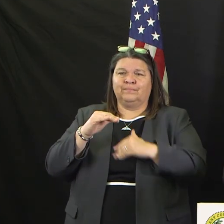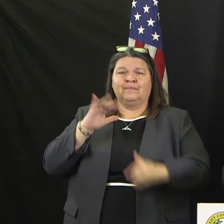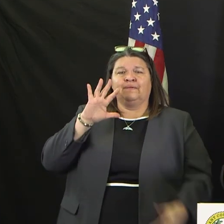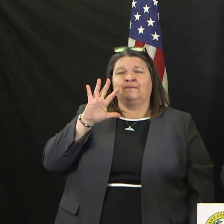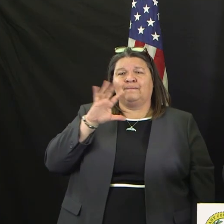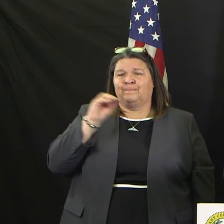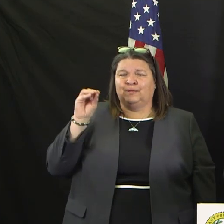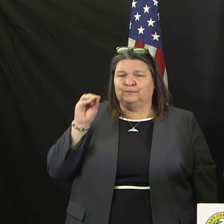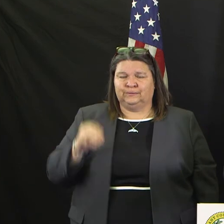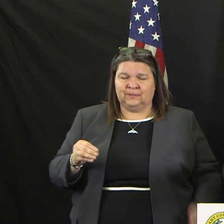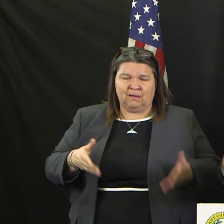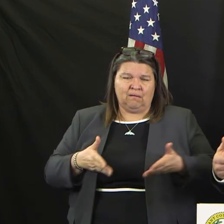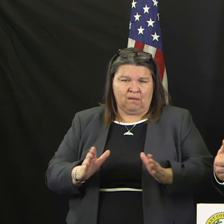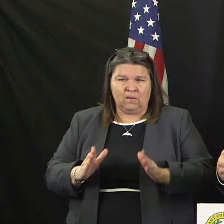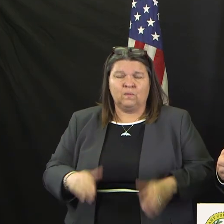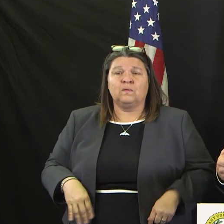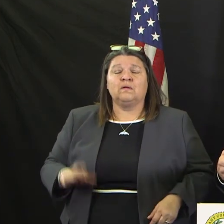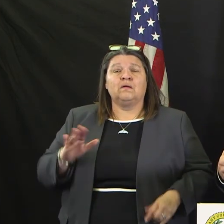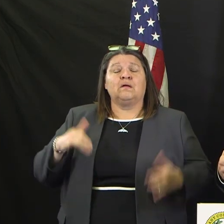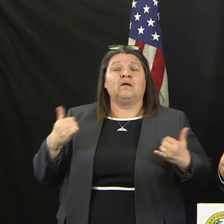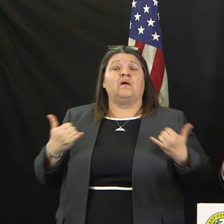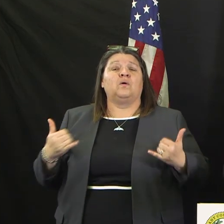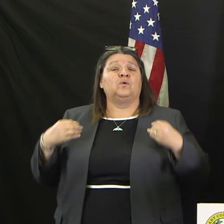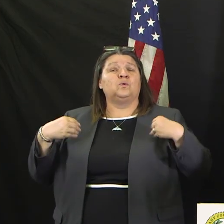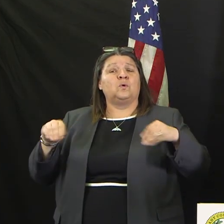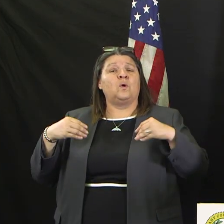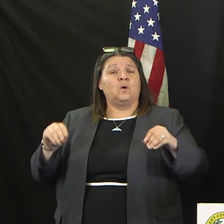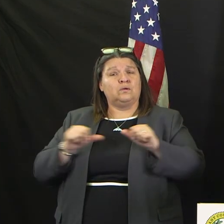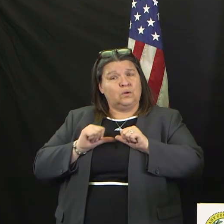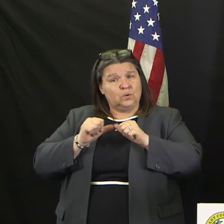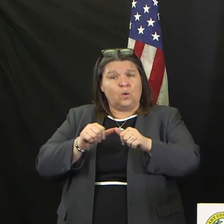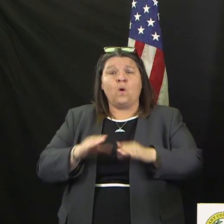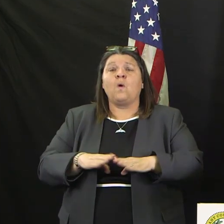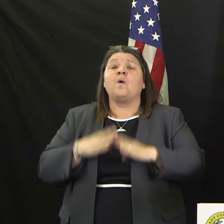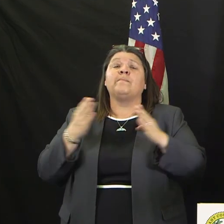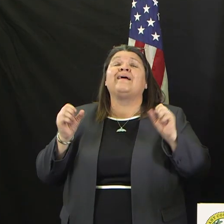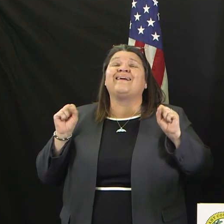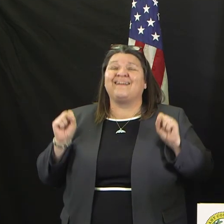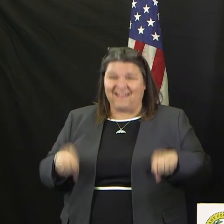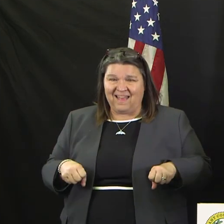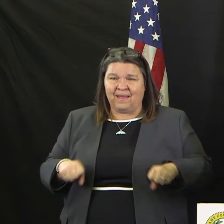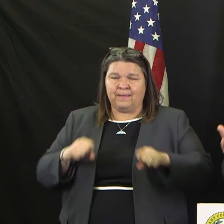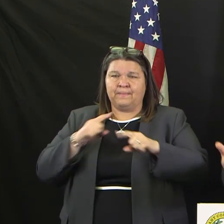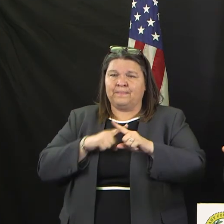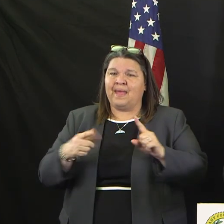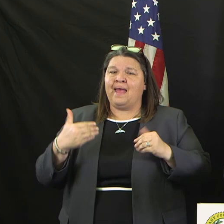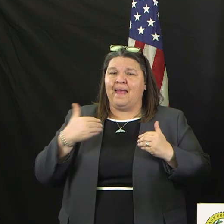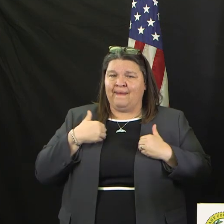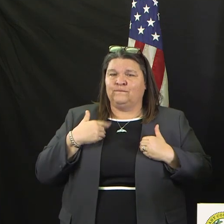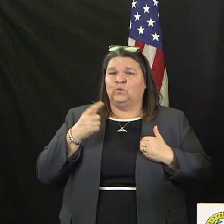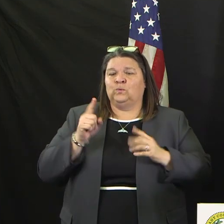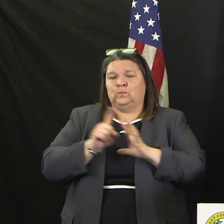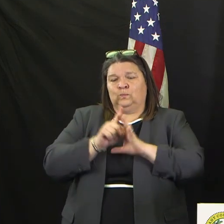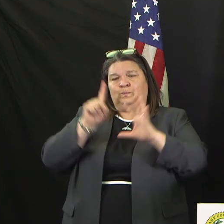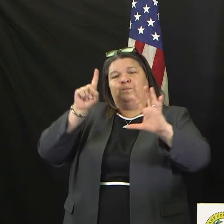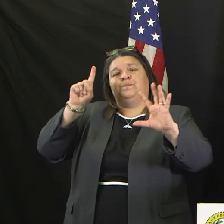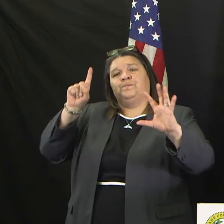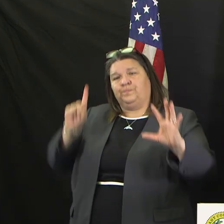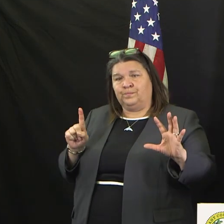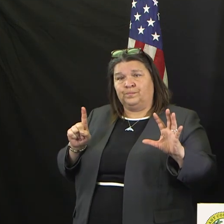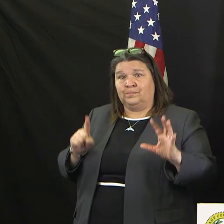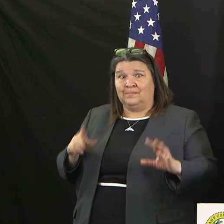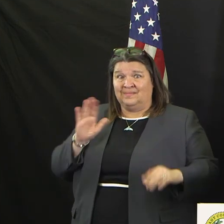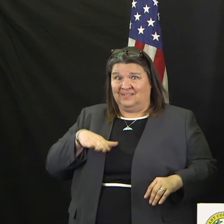open but still have that social distancing that's required. The occupancy limit does not apply to